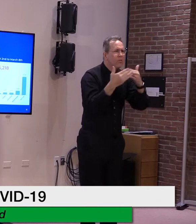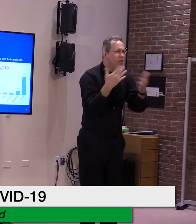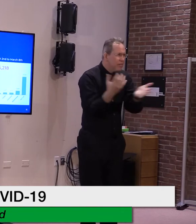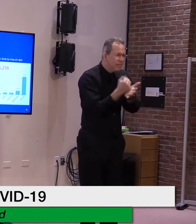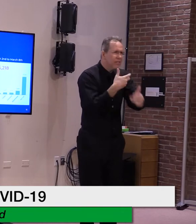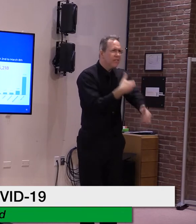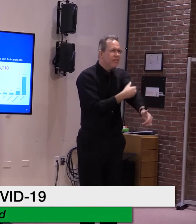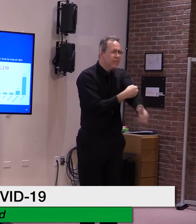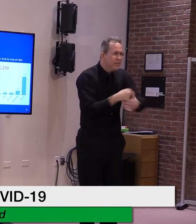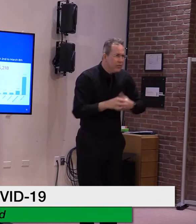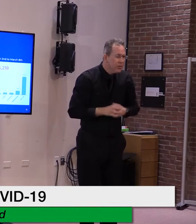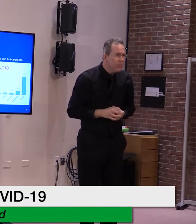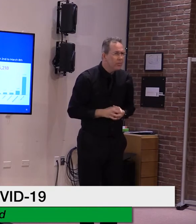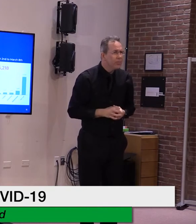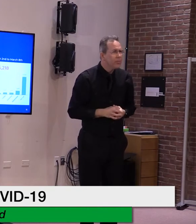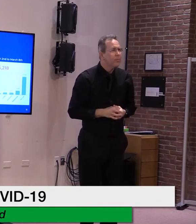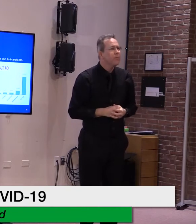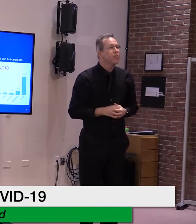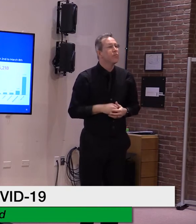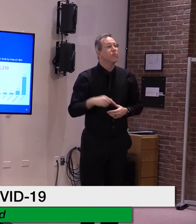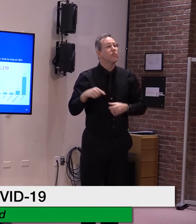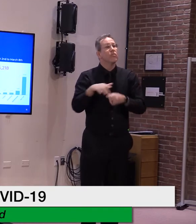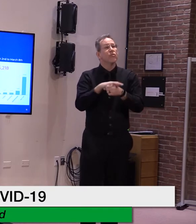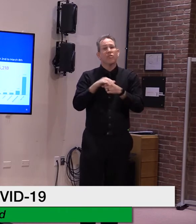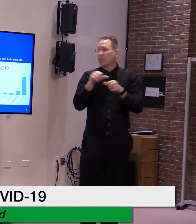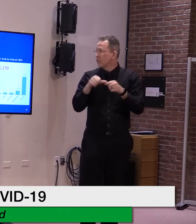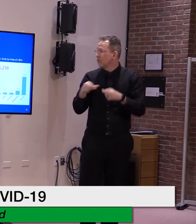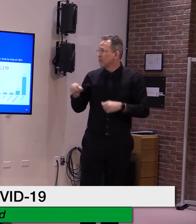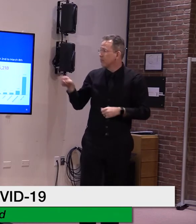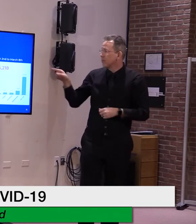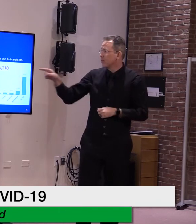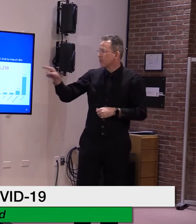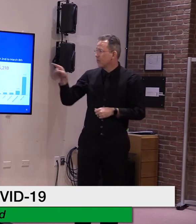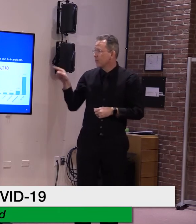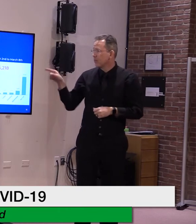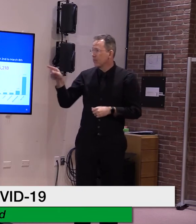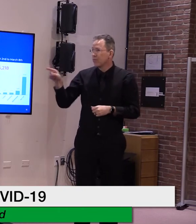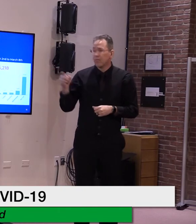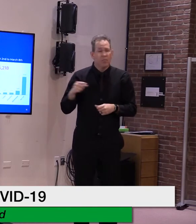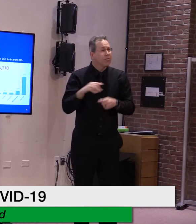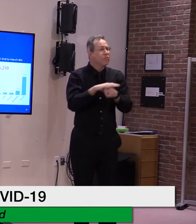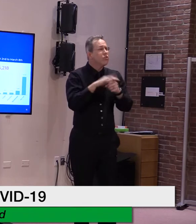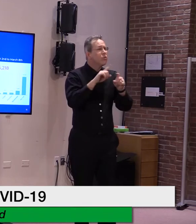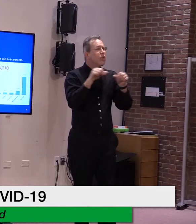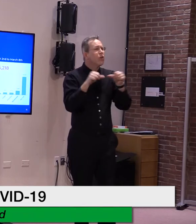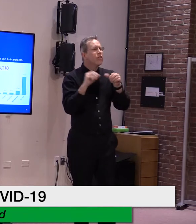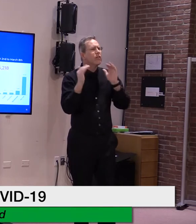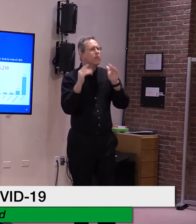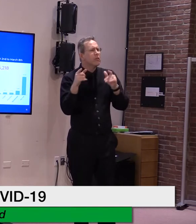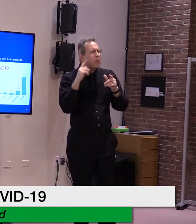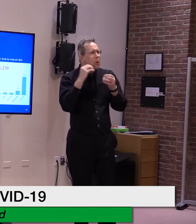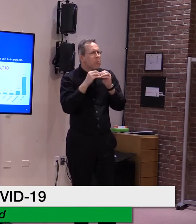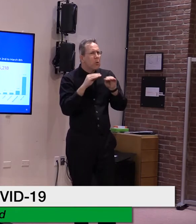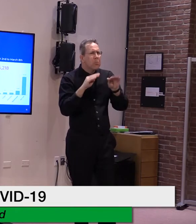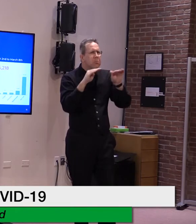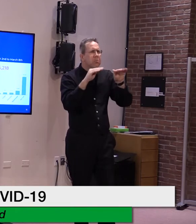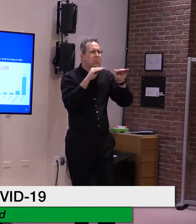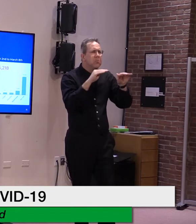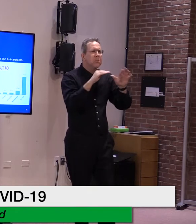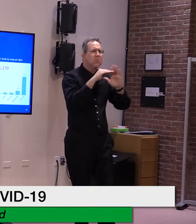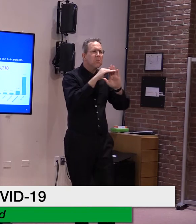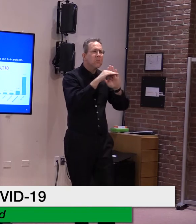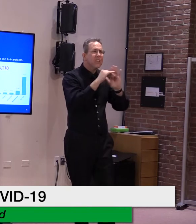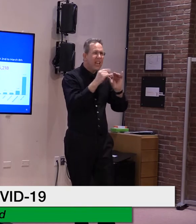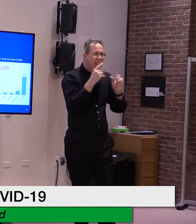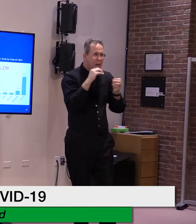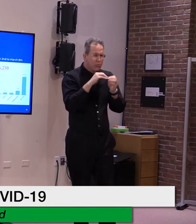of the regional and national data, you'll see that after a stall last week, the cases in the Northeast region have started to